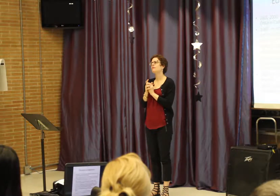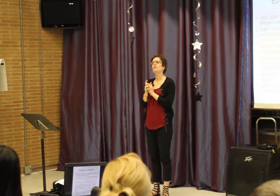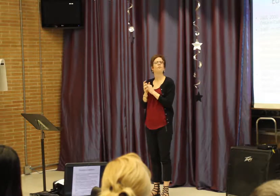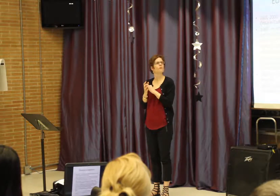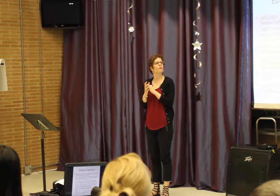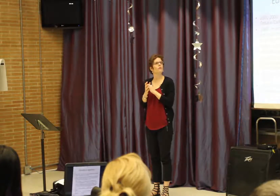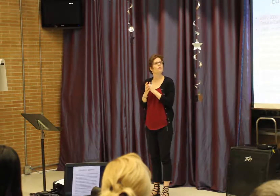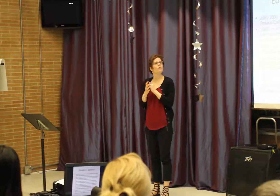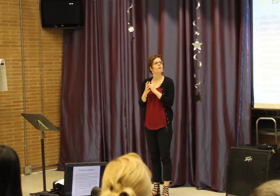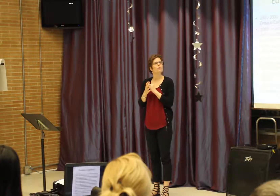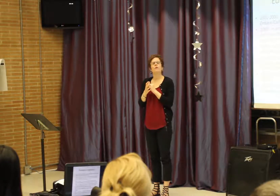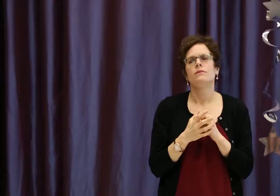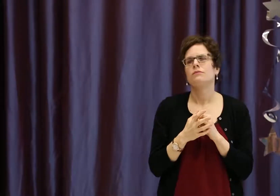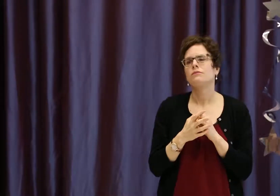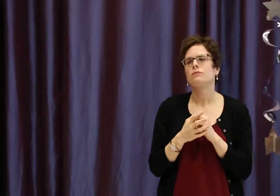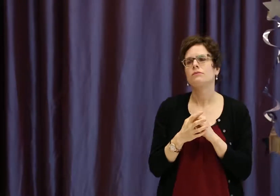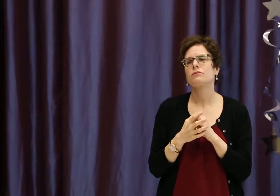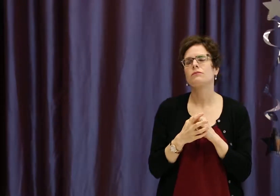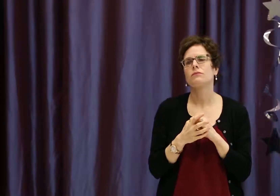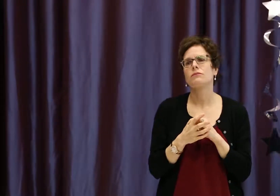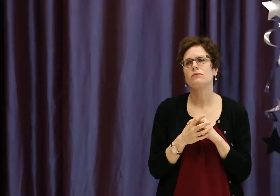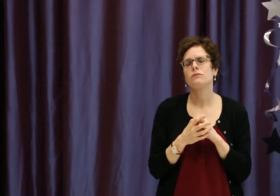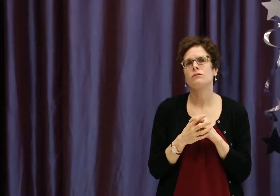research that was available about language competencies.